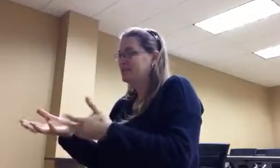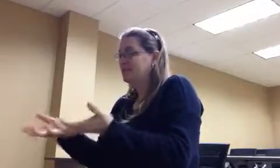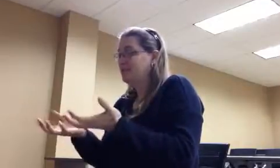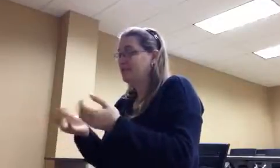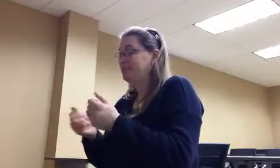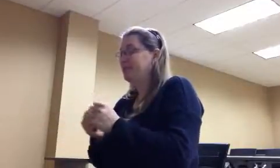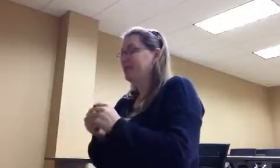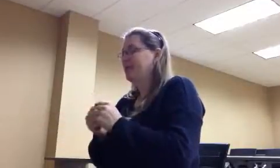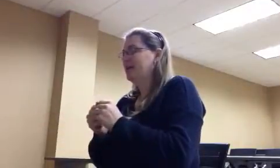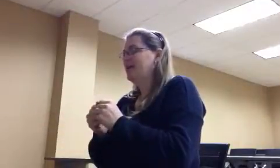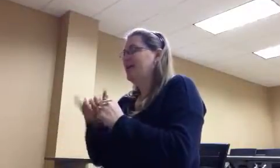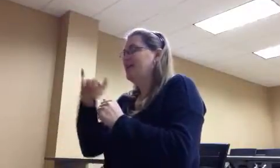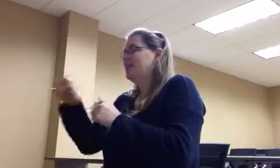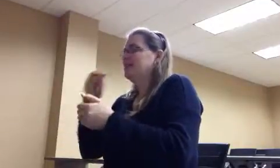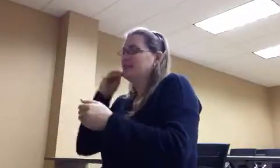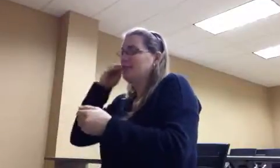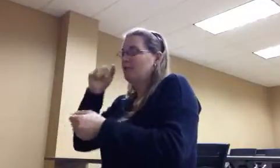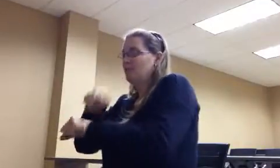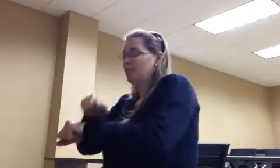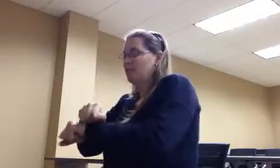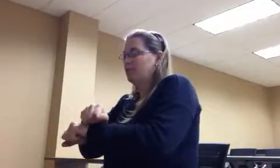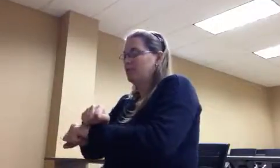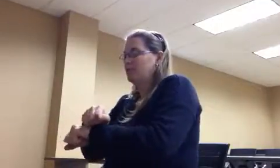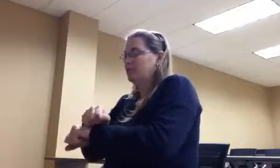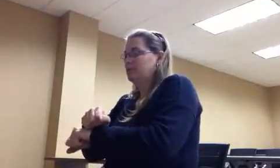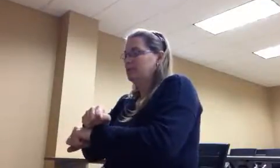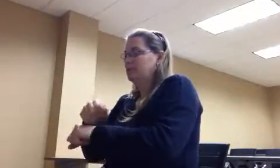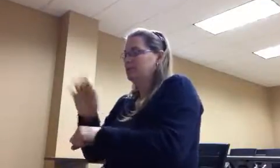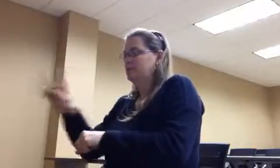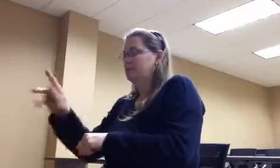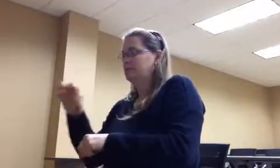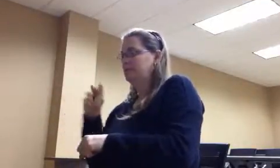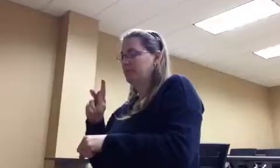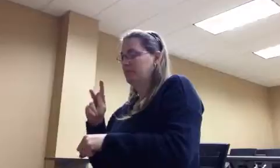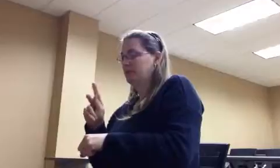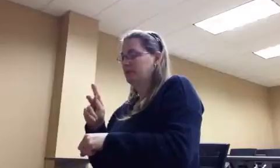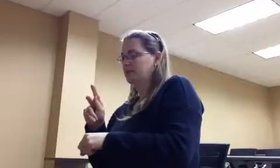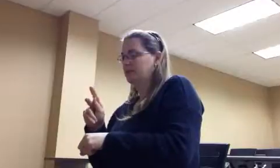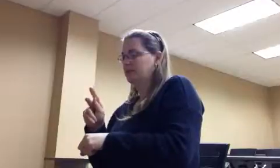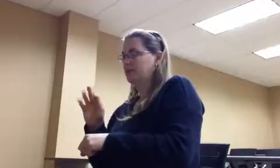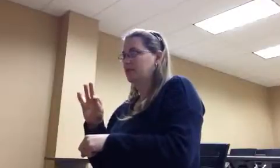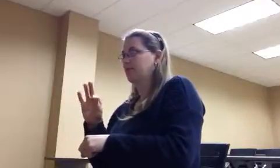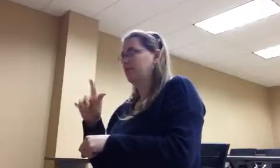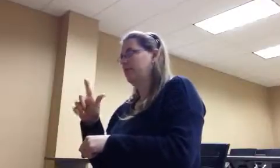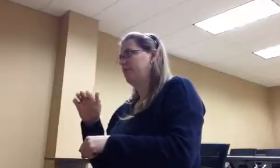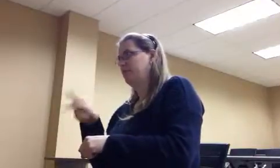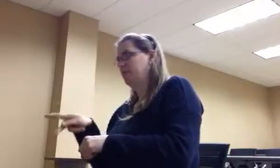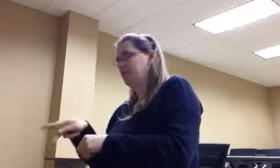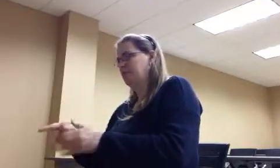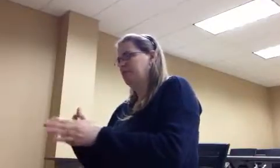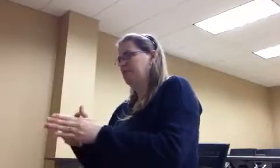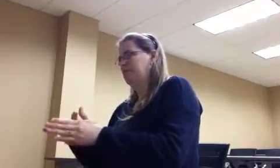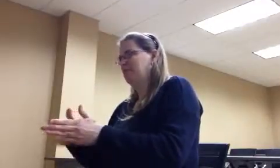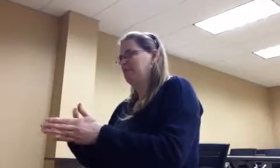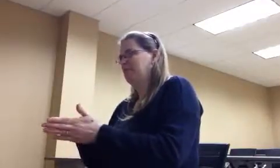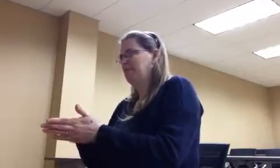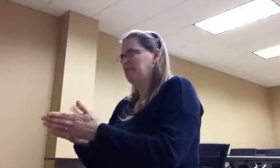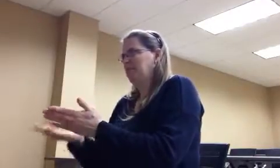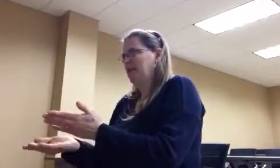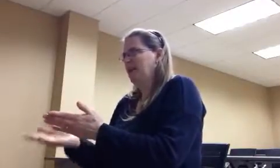That's the homework. Put this, just flip it back to this page. We are done with homework. So on Tuesday, I'll expect to see